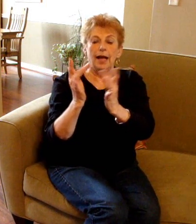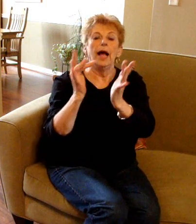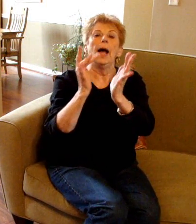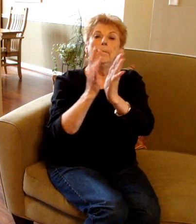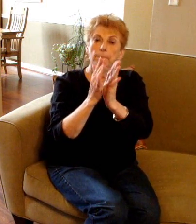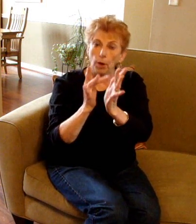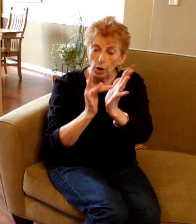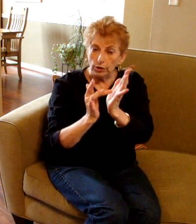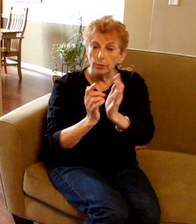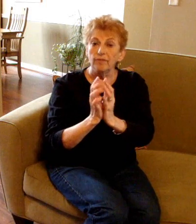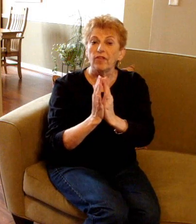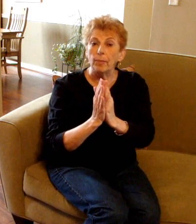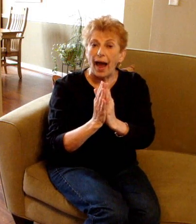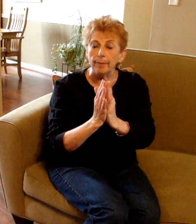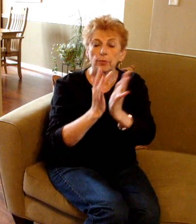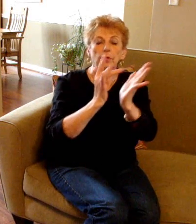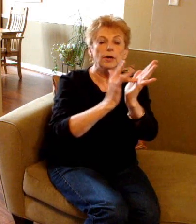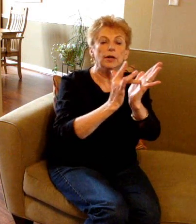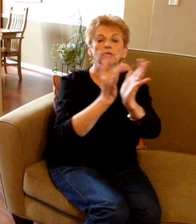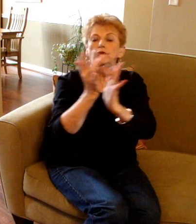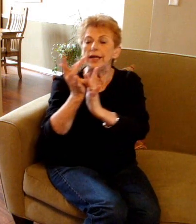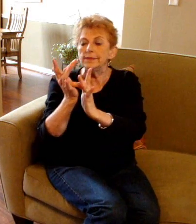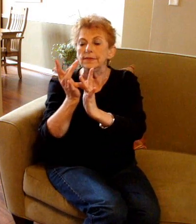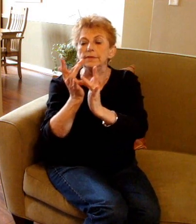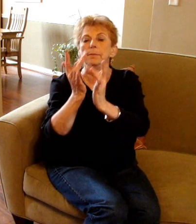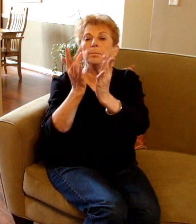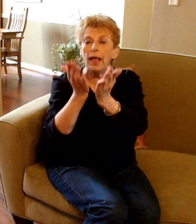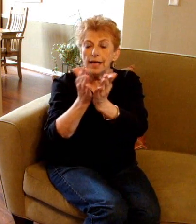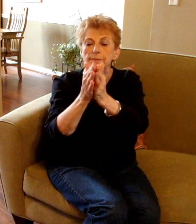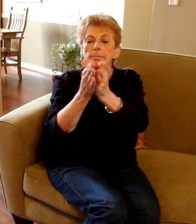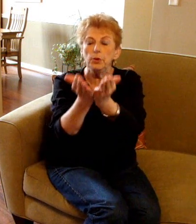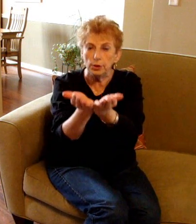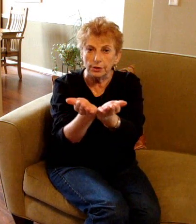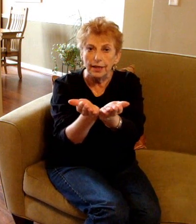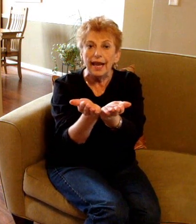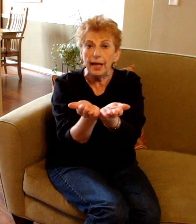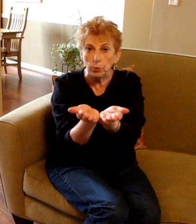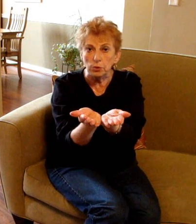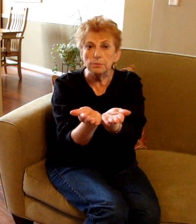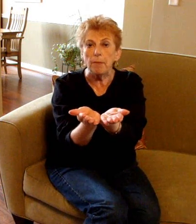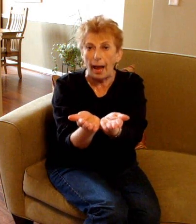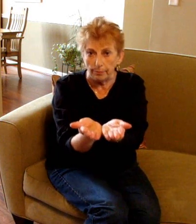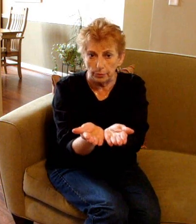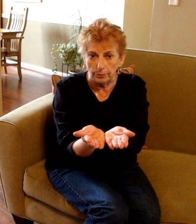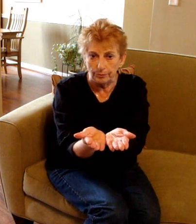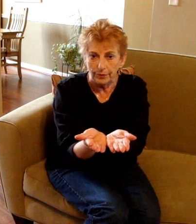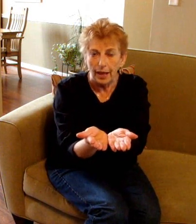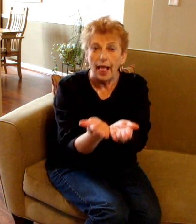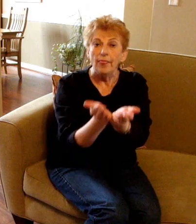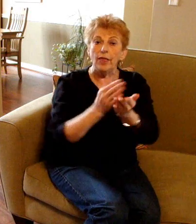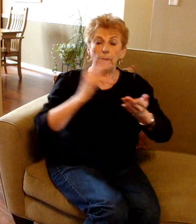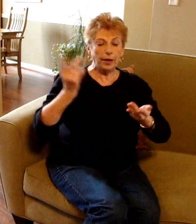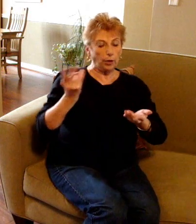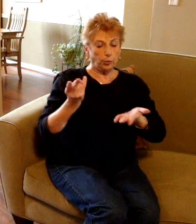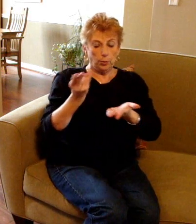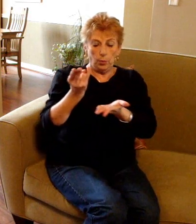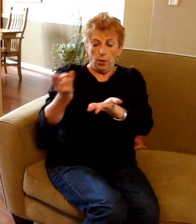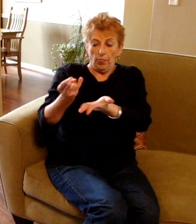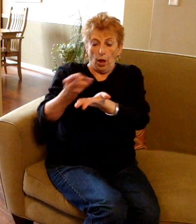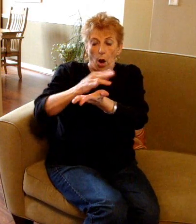book for the Bible. Jesus plus book equals Bible. Then we got to the